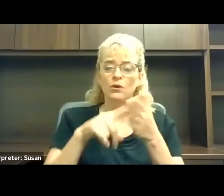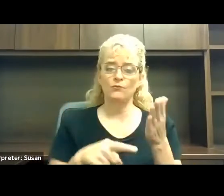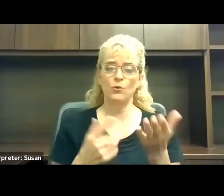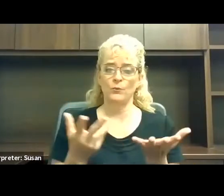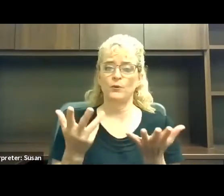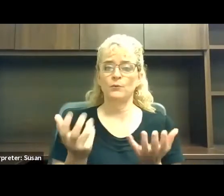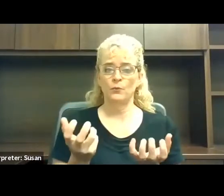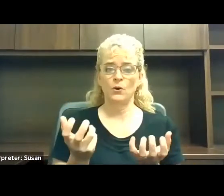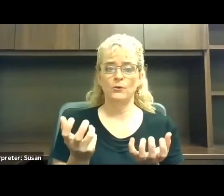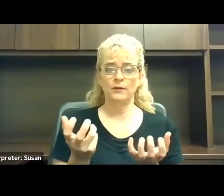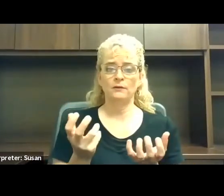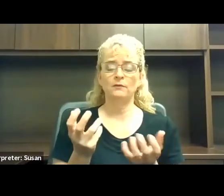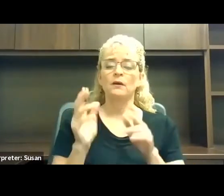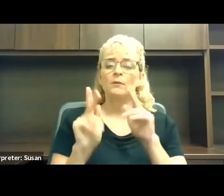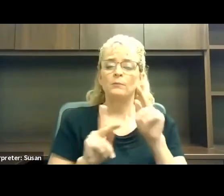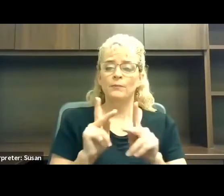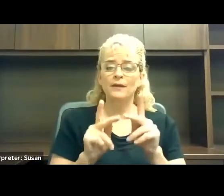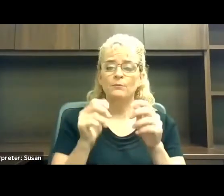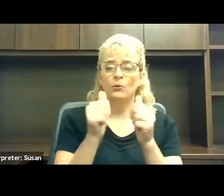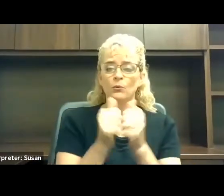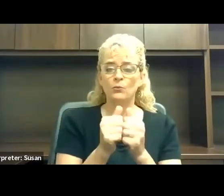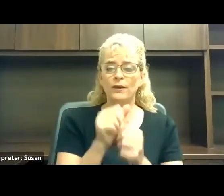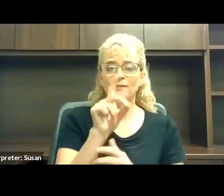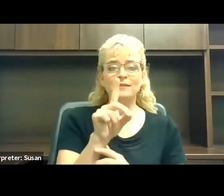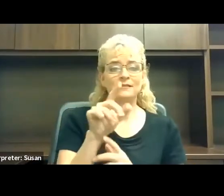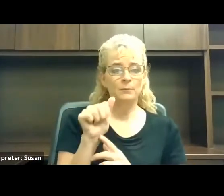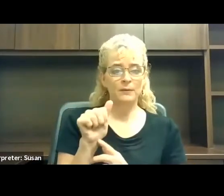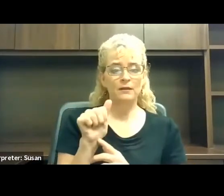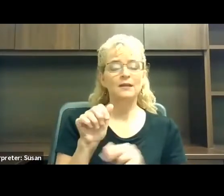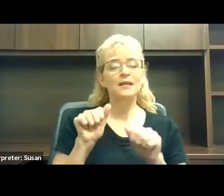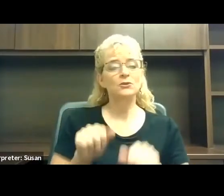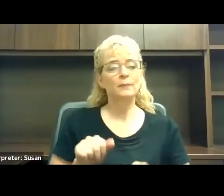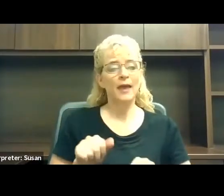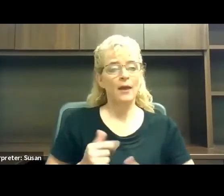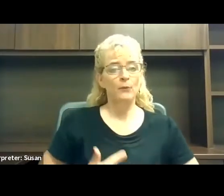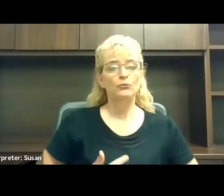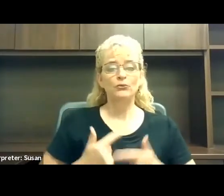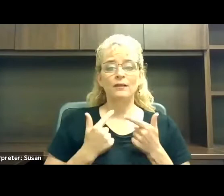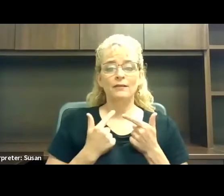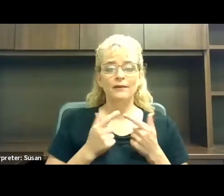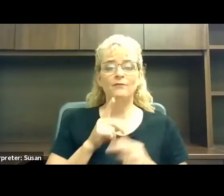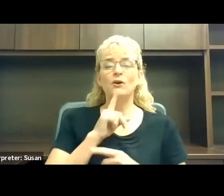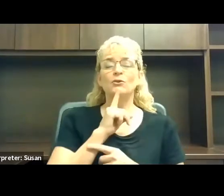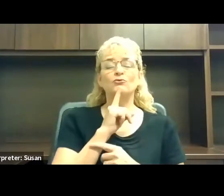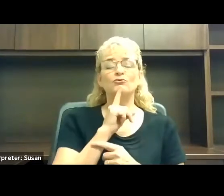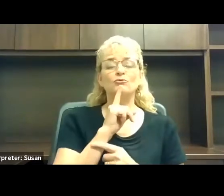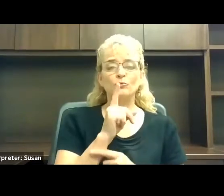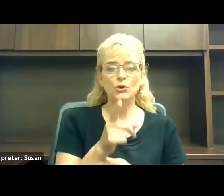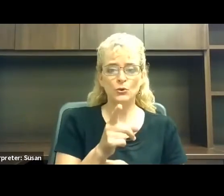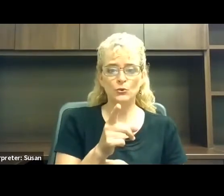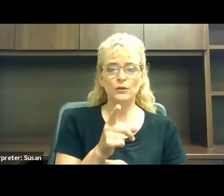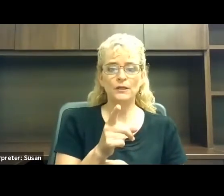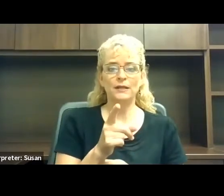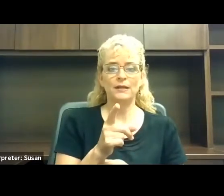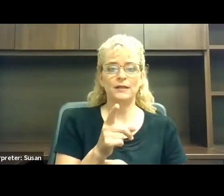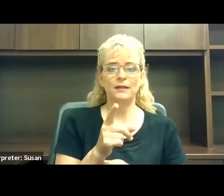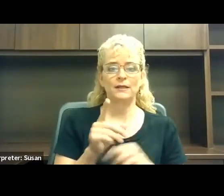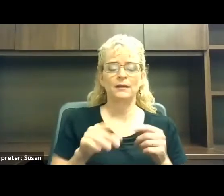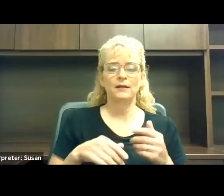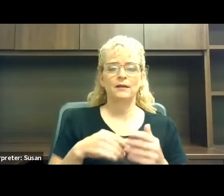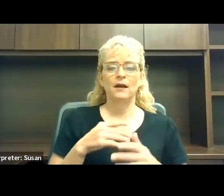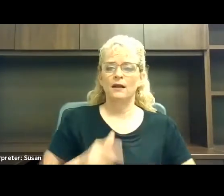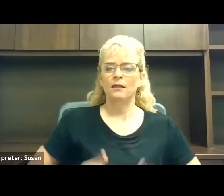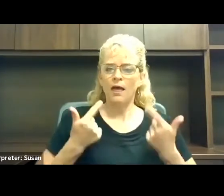people with disabilities to be able to live a truly spontaneous life.